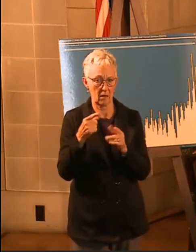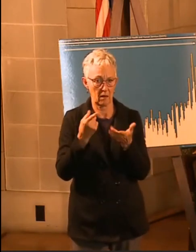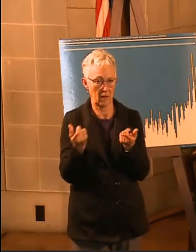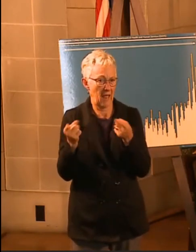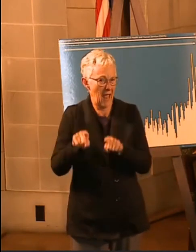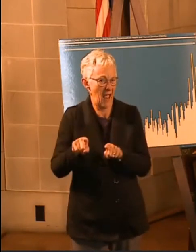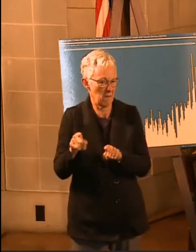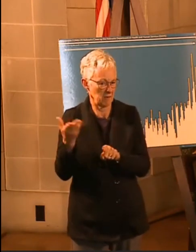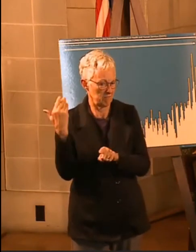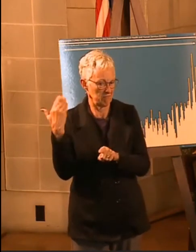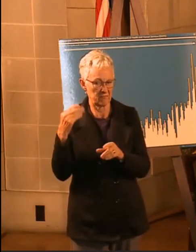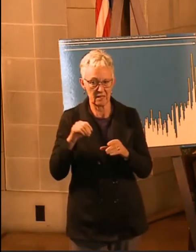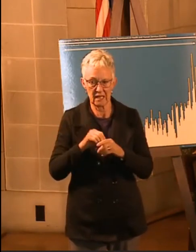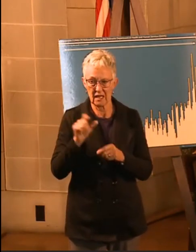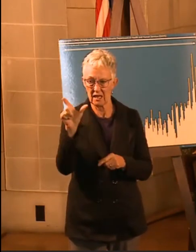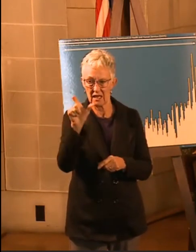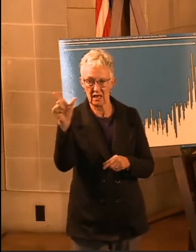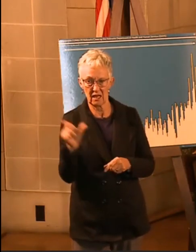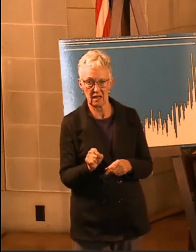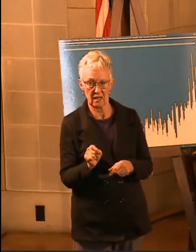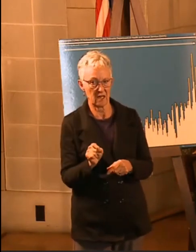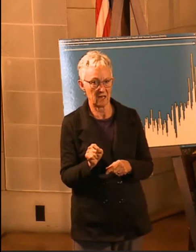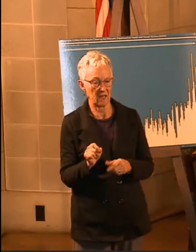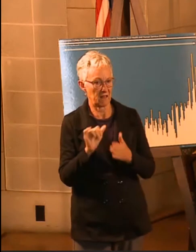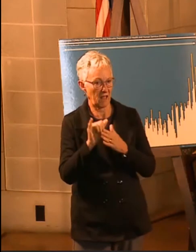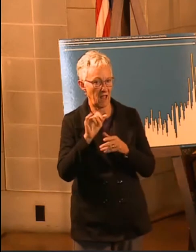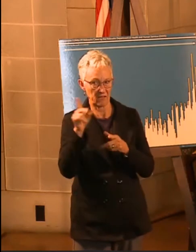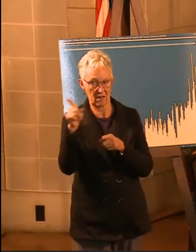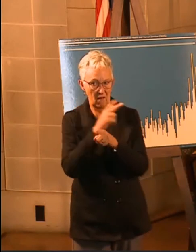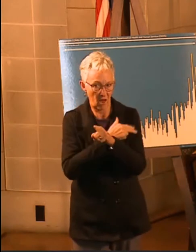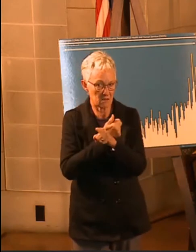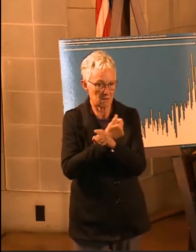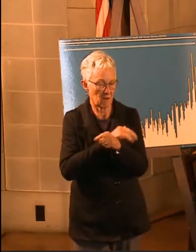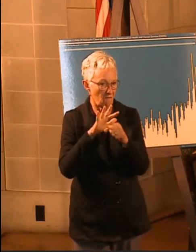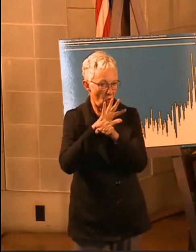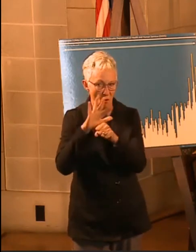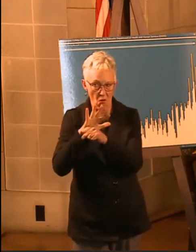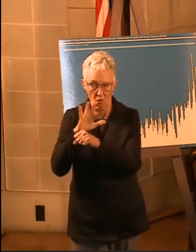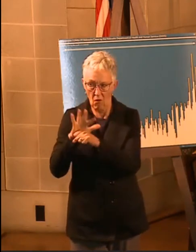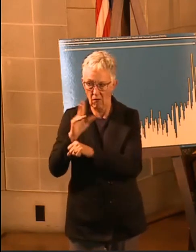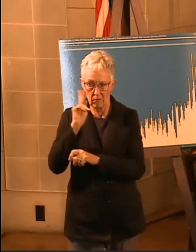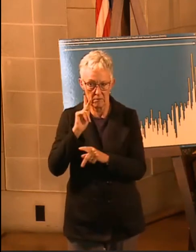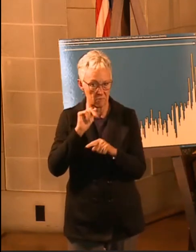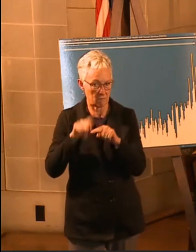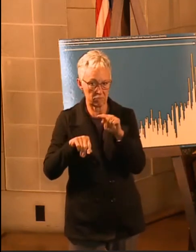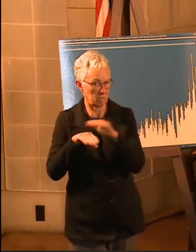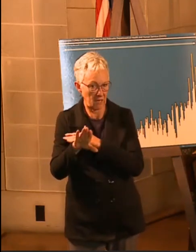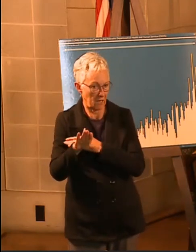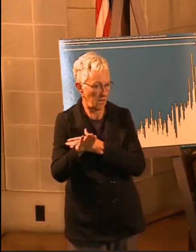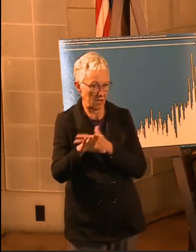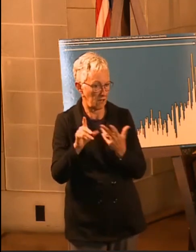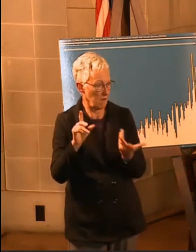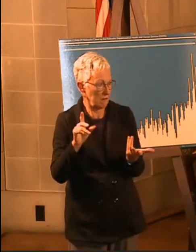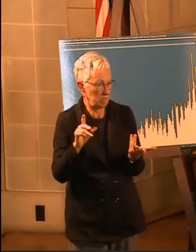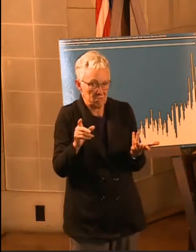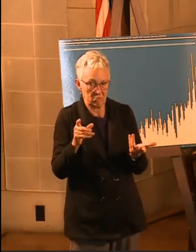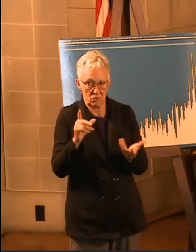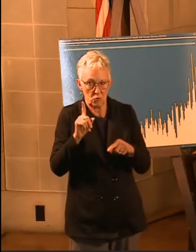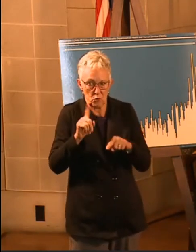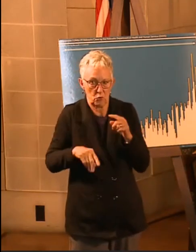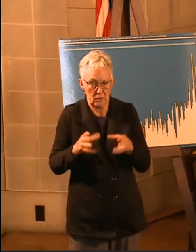care for people who show up at the hospital system. And while right now our hospital system has been able to accommodate the